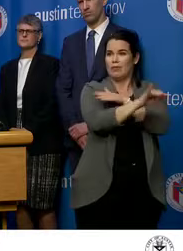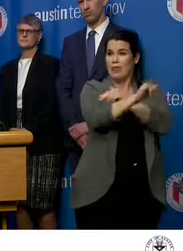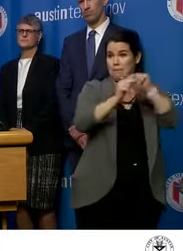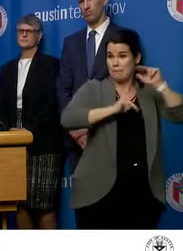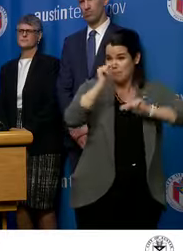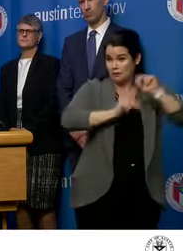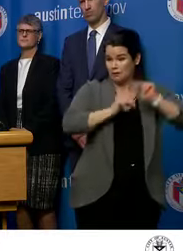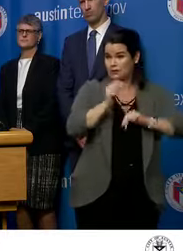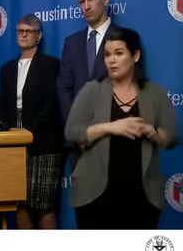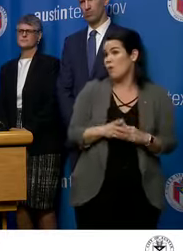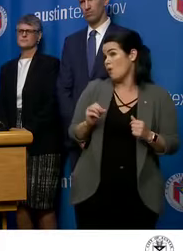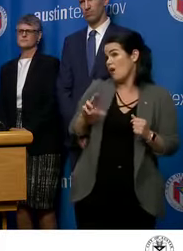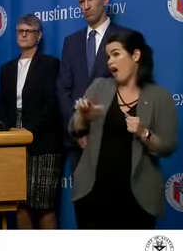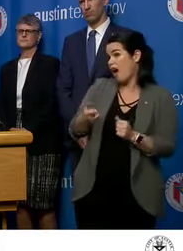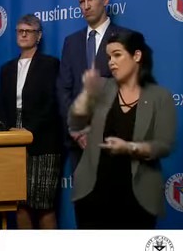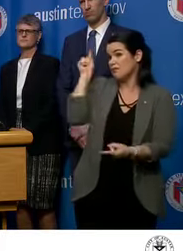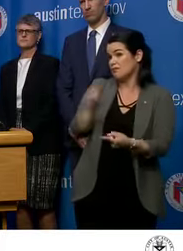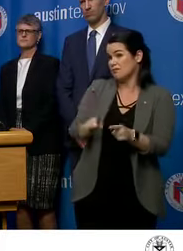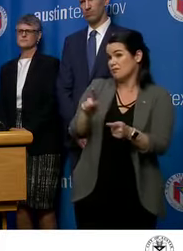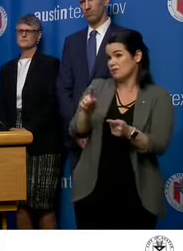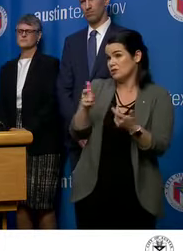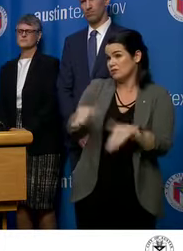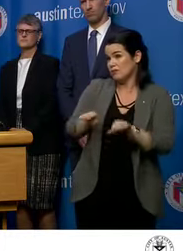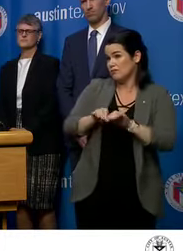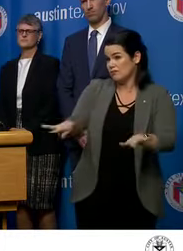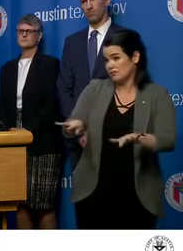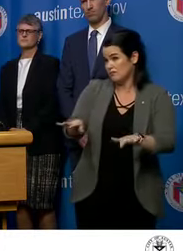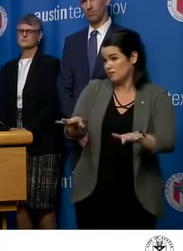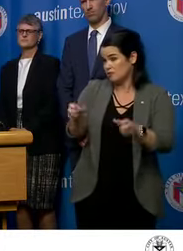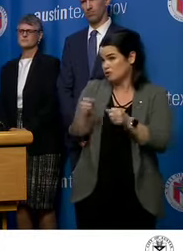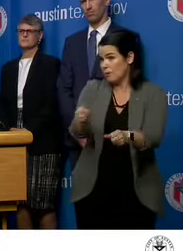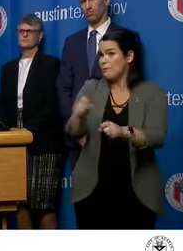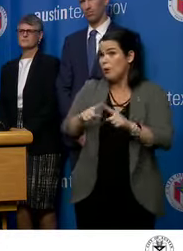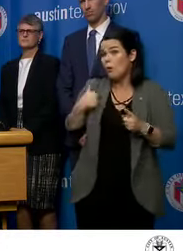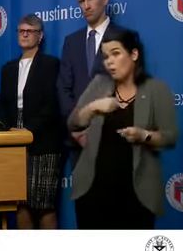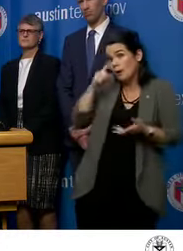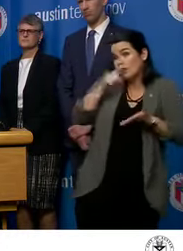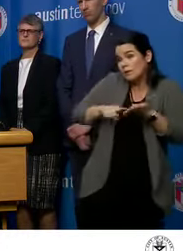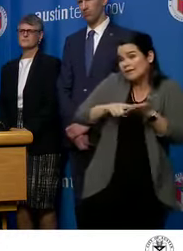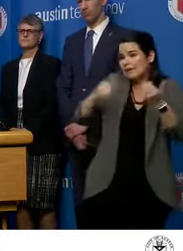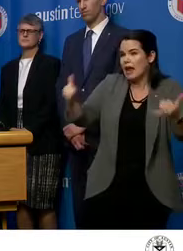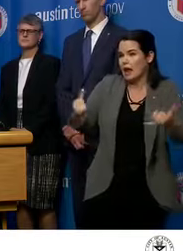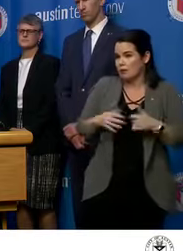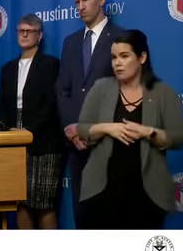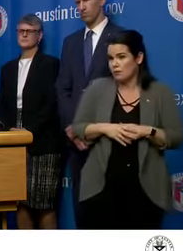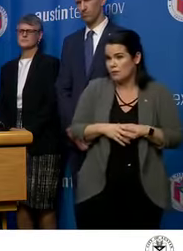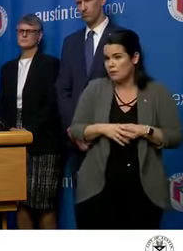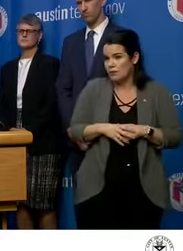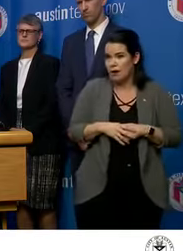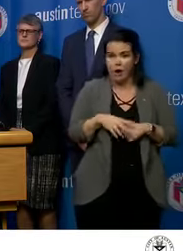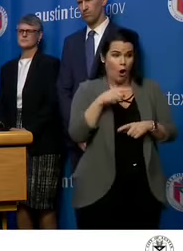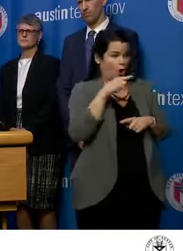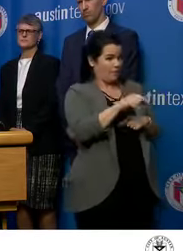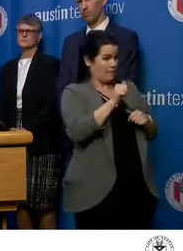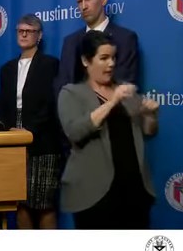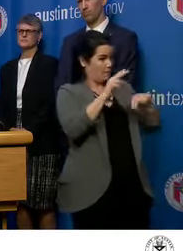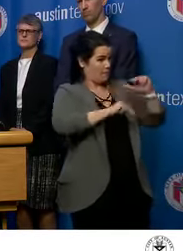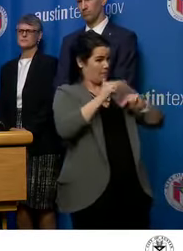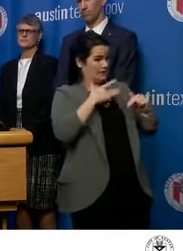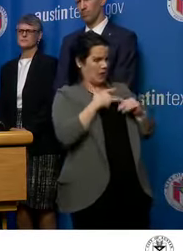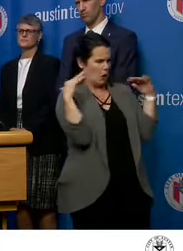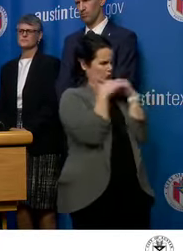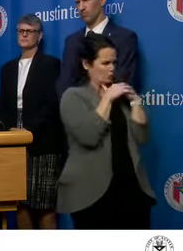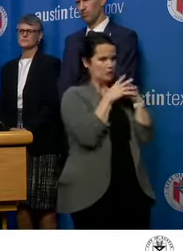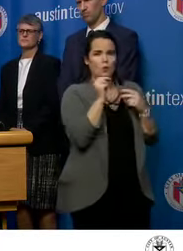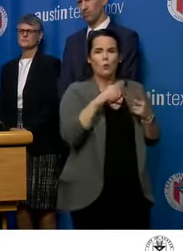or other mitigation strategies. But that is a key question that, uh, that we're investigating. How tightly packed are these places at the various